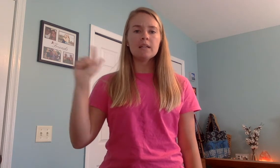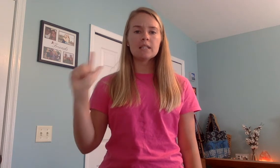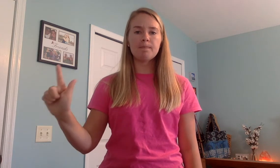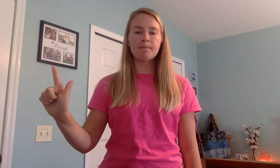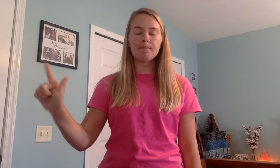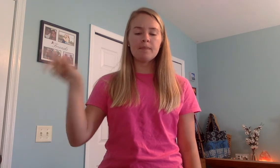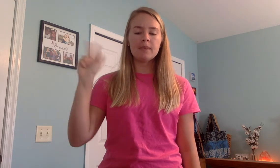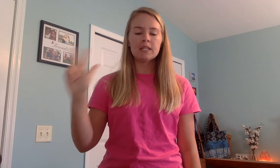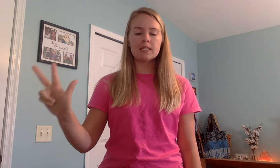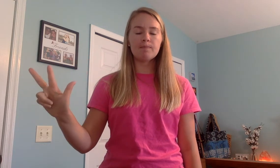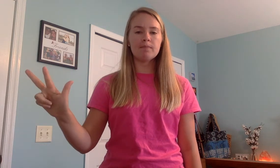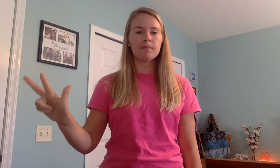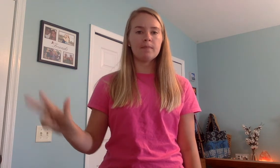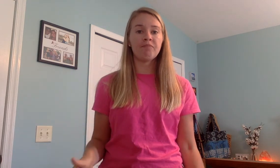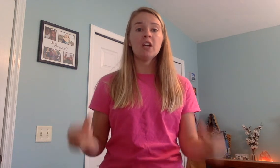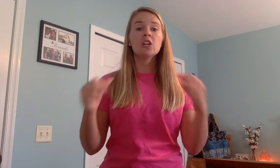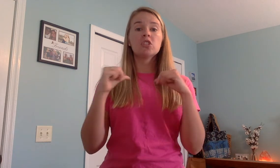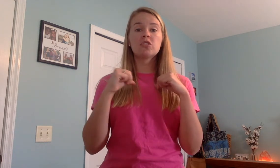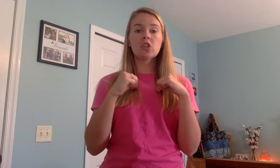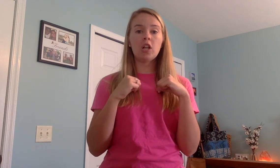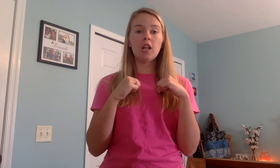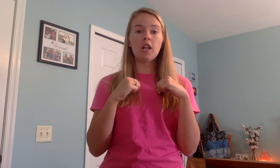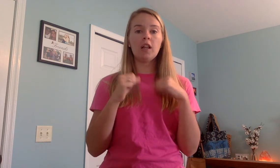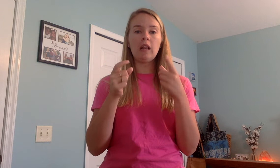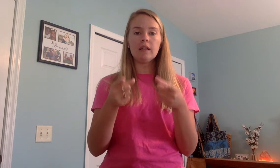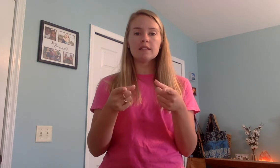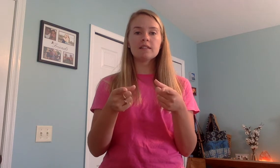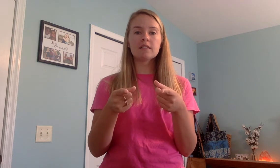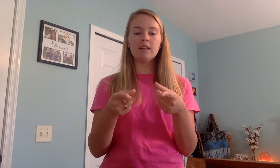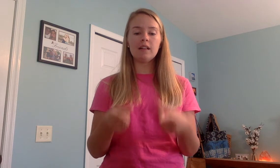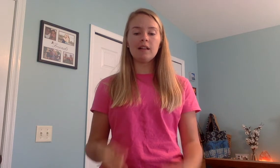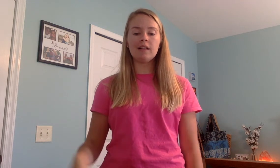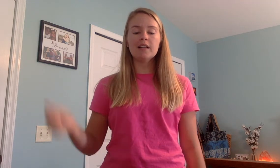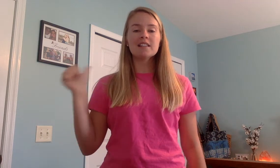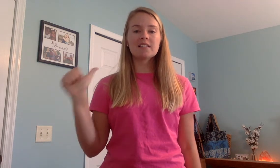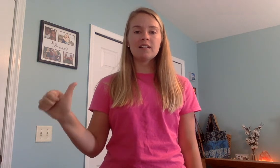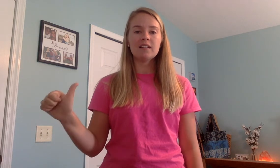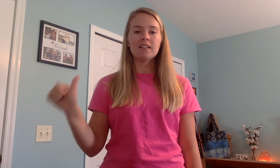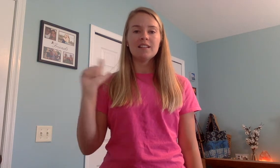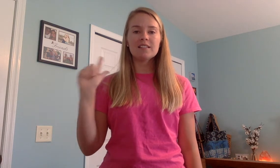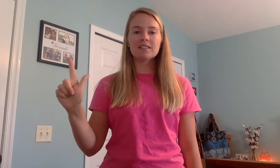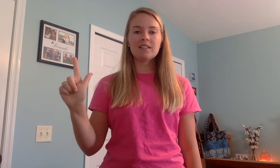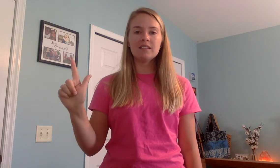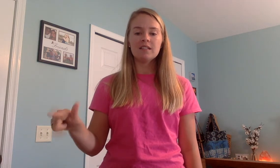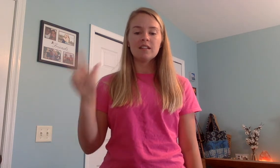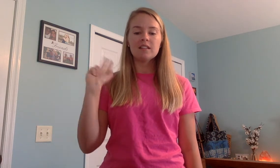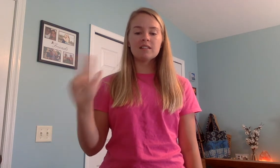sm, sm. Hmm. Skull, skull, sk, sk, sk.